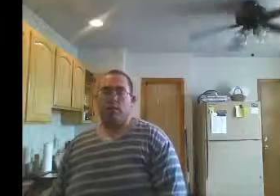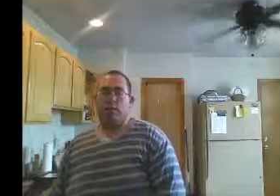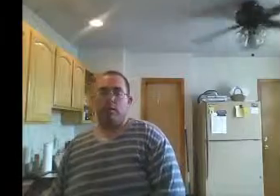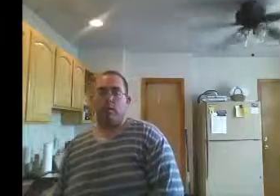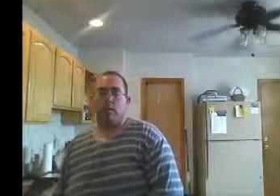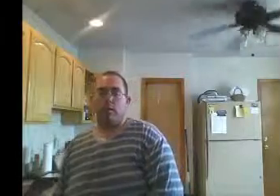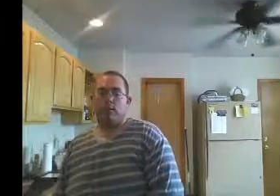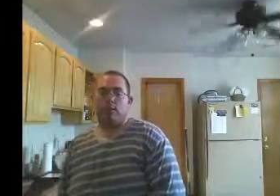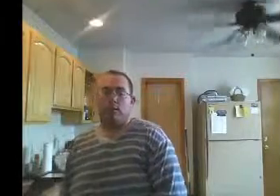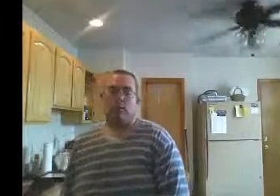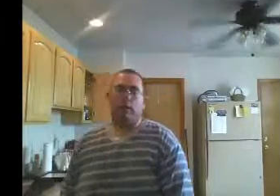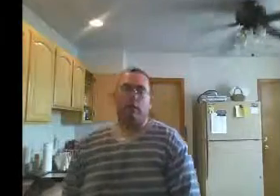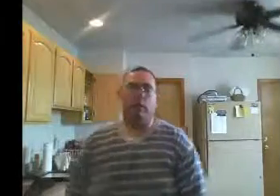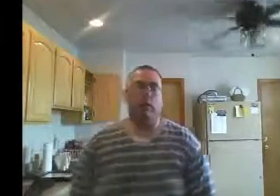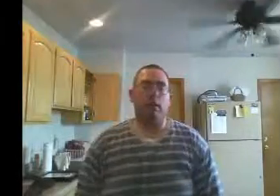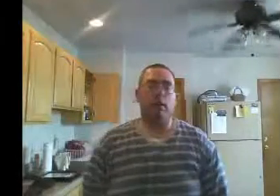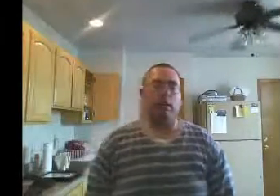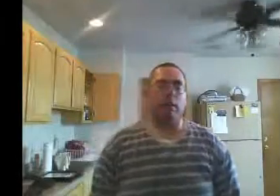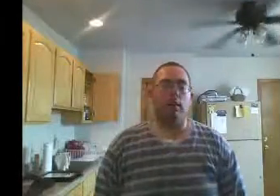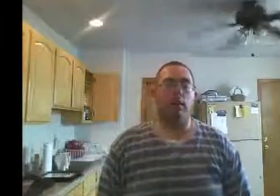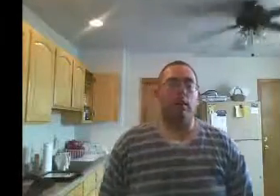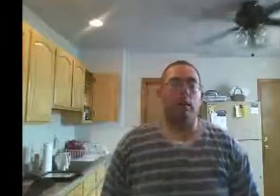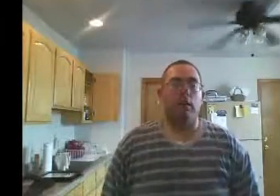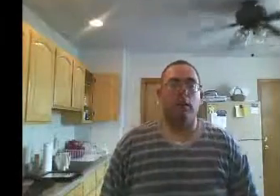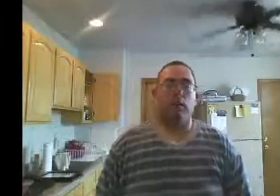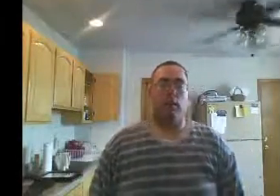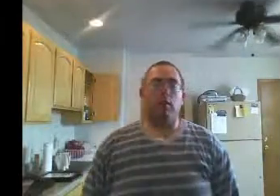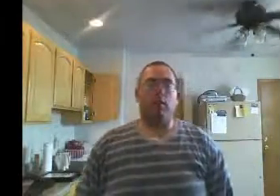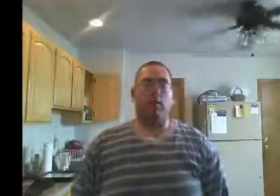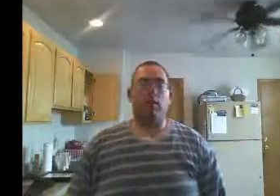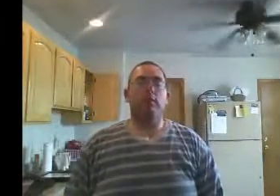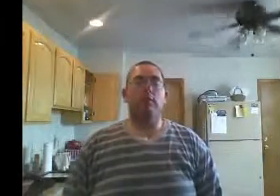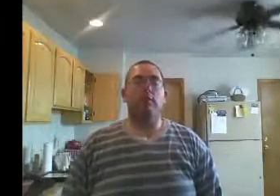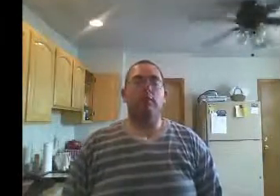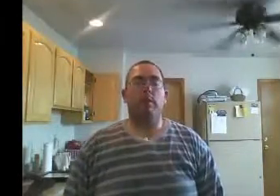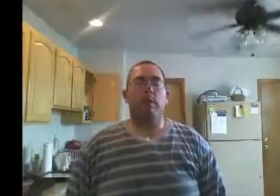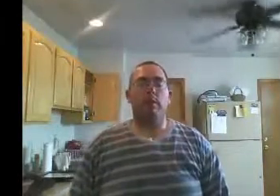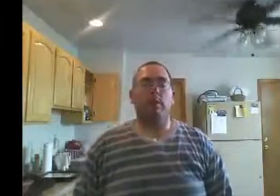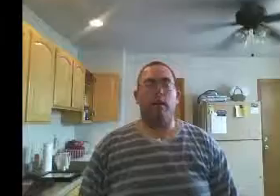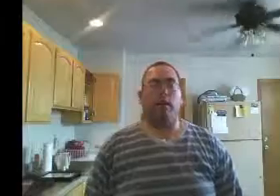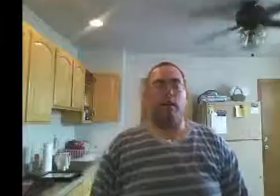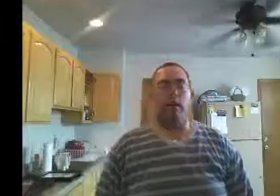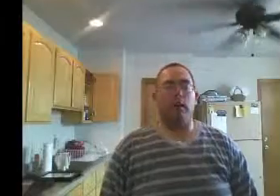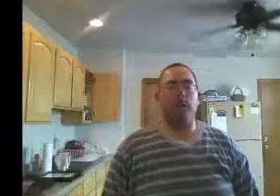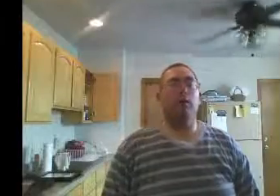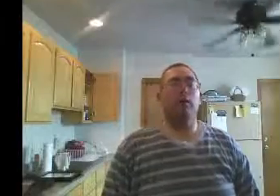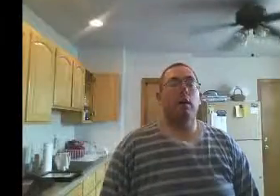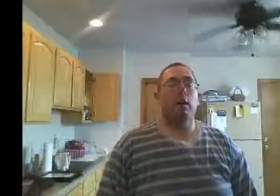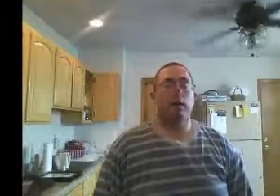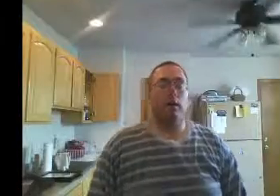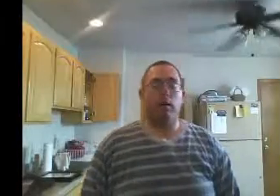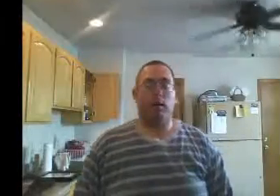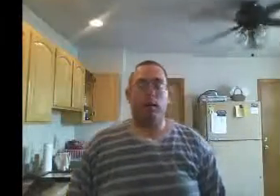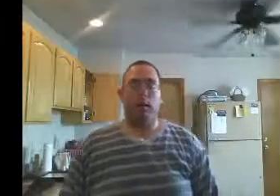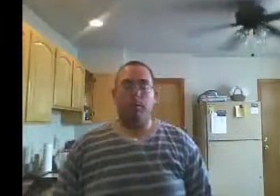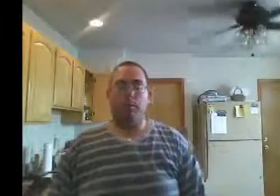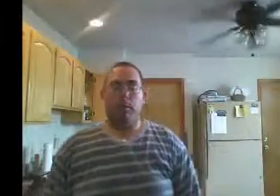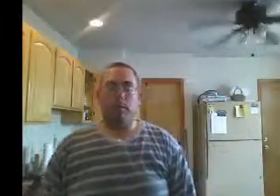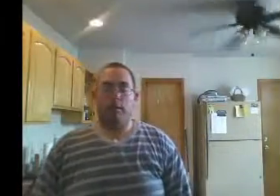new day is dawning for all those who weep. The people in